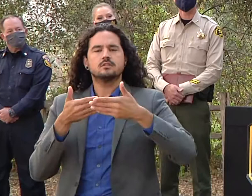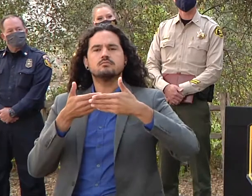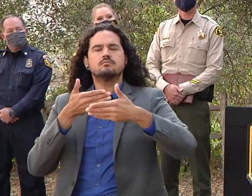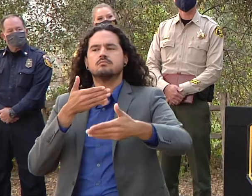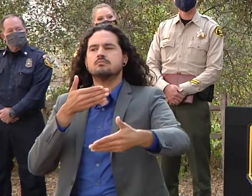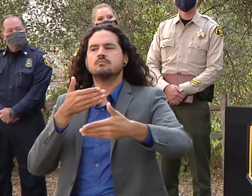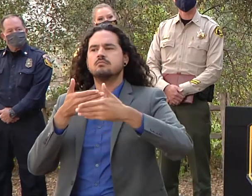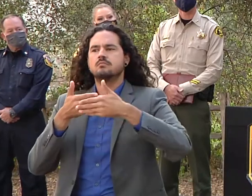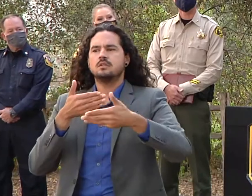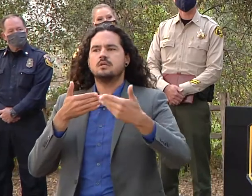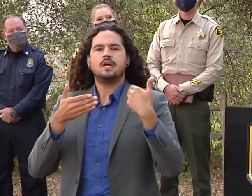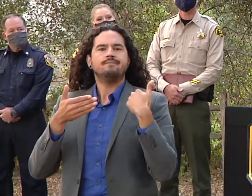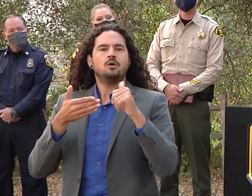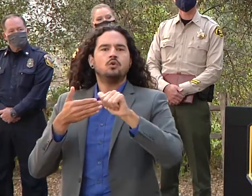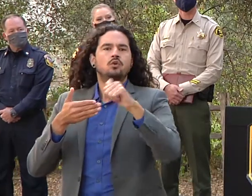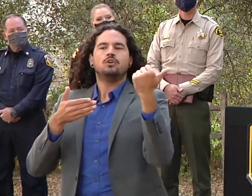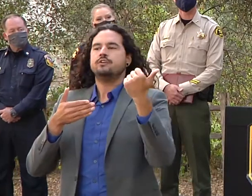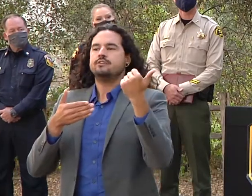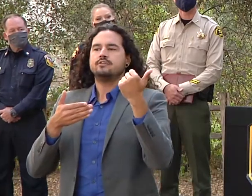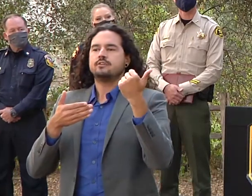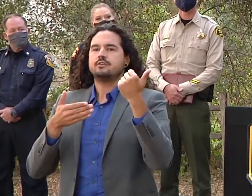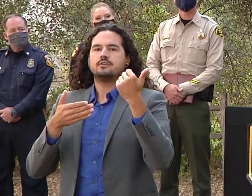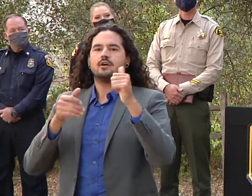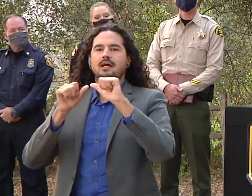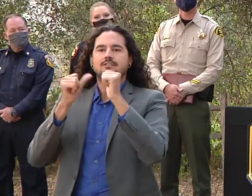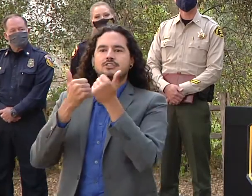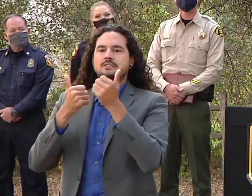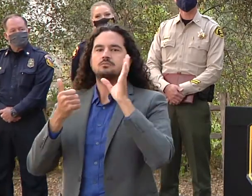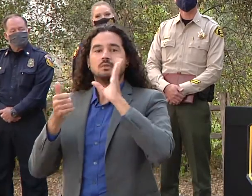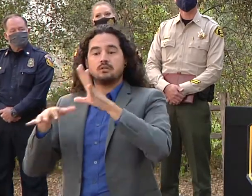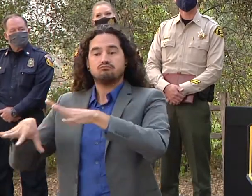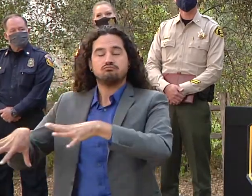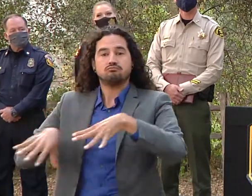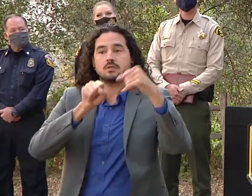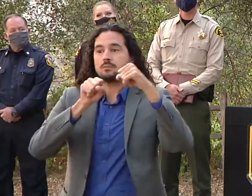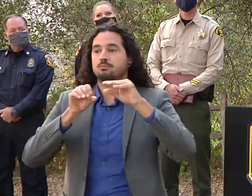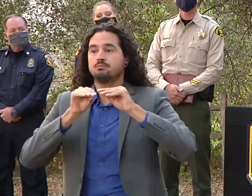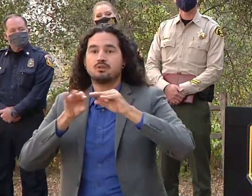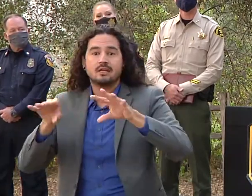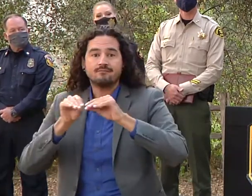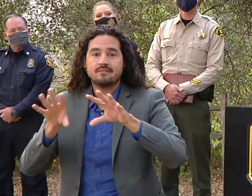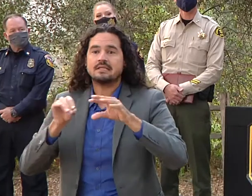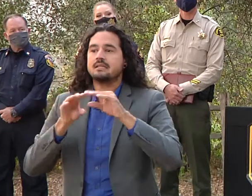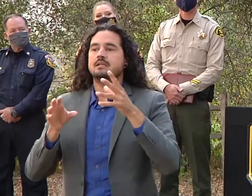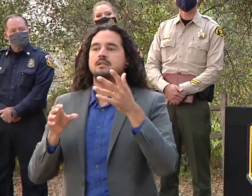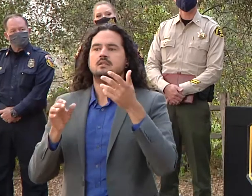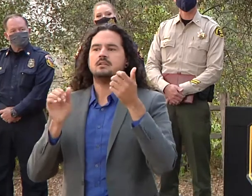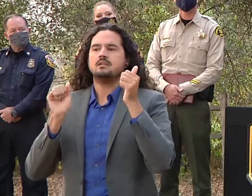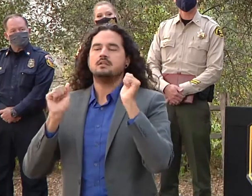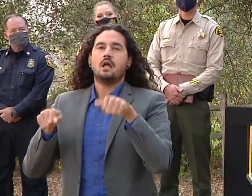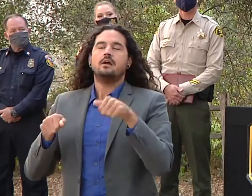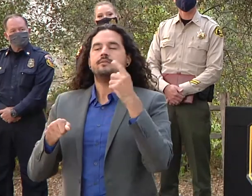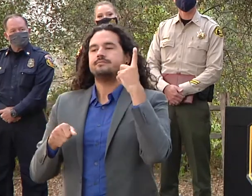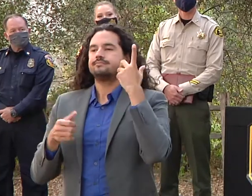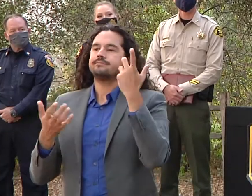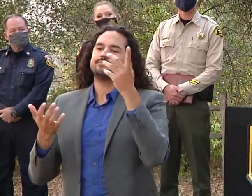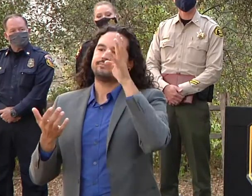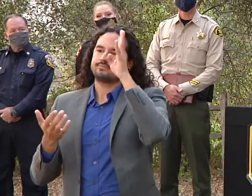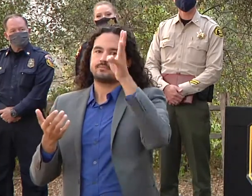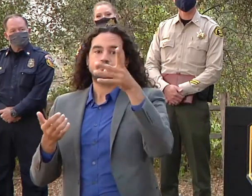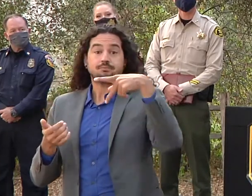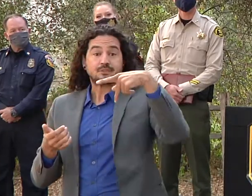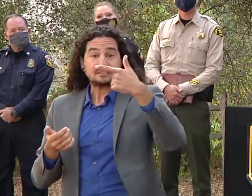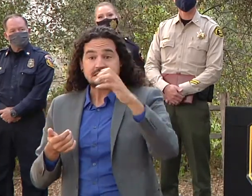agencies represented in the press conferences that are held? Will we be able to hear from representatives from PG